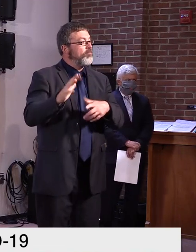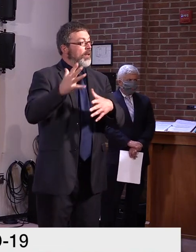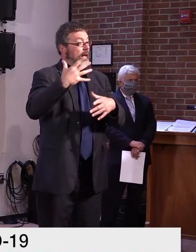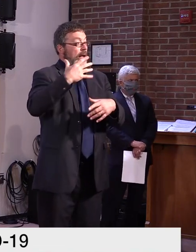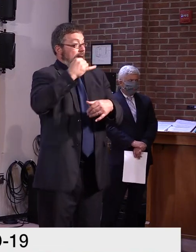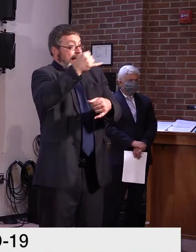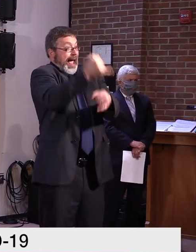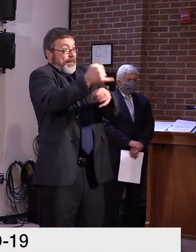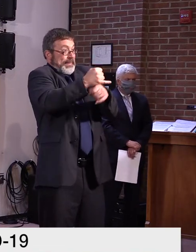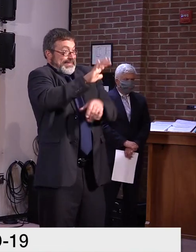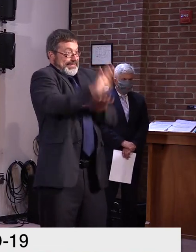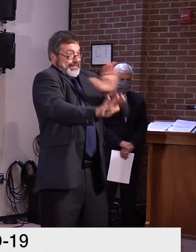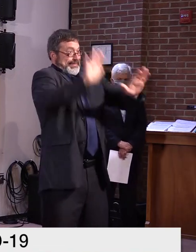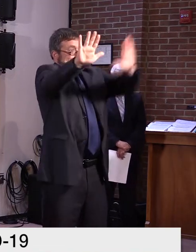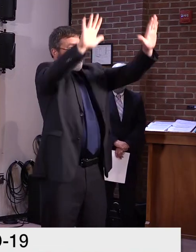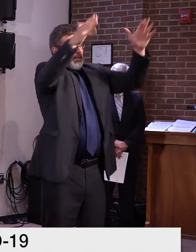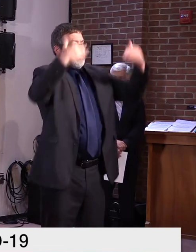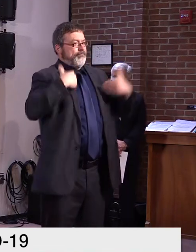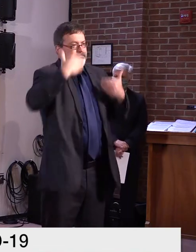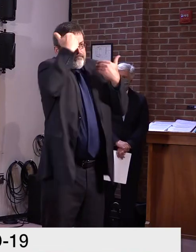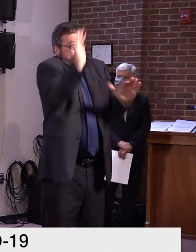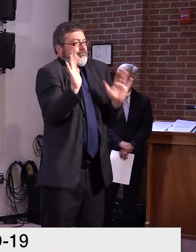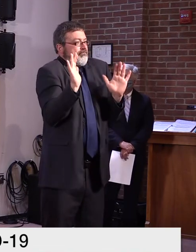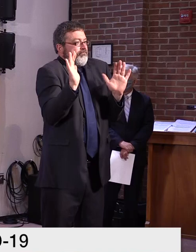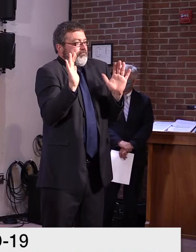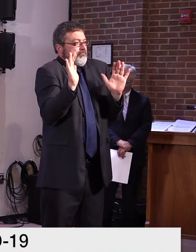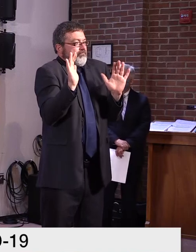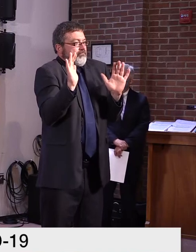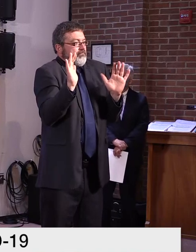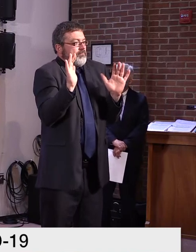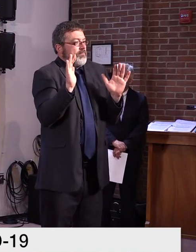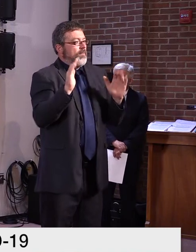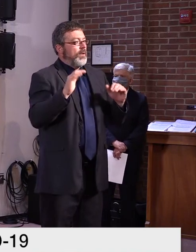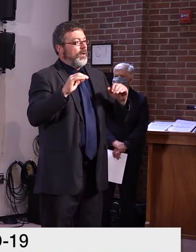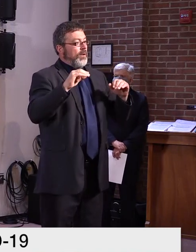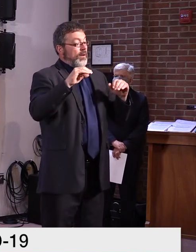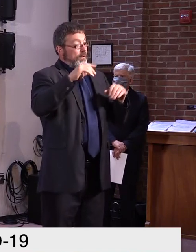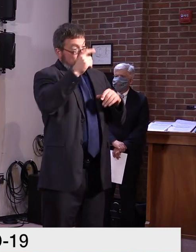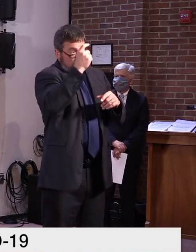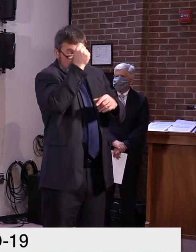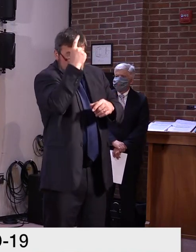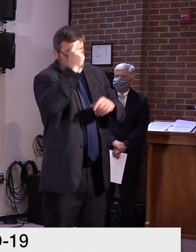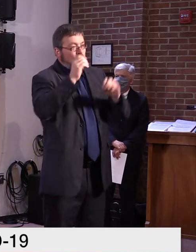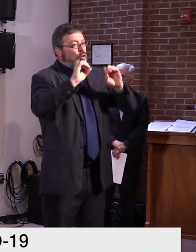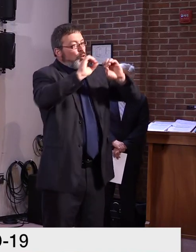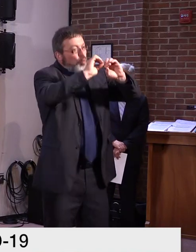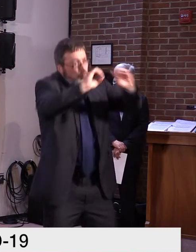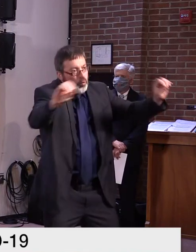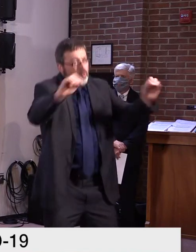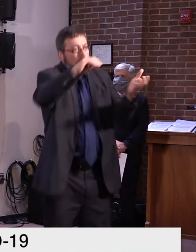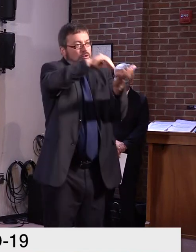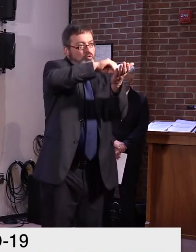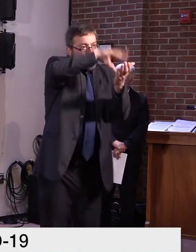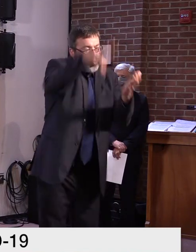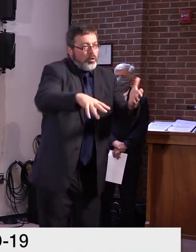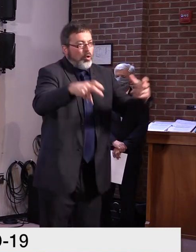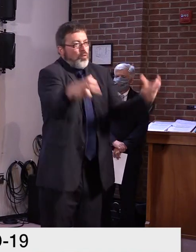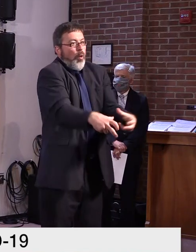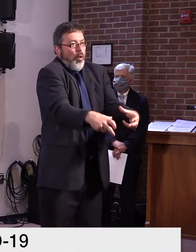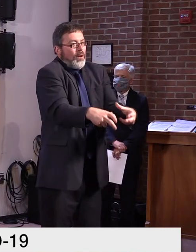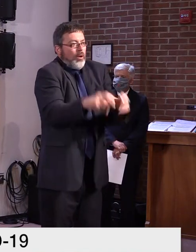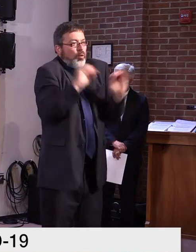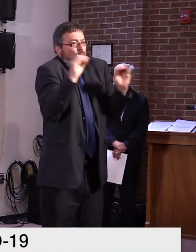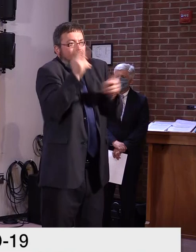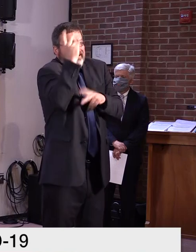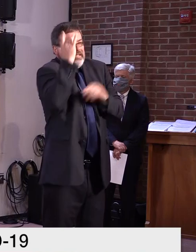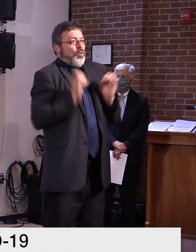was infected is no longer infected and is out of quarantine. Uh, I understand that, uh, thank you very much guys,